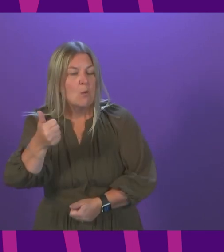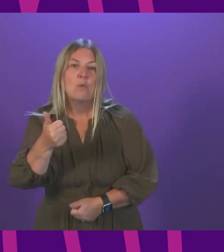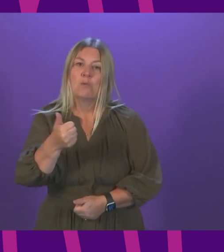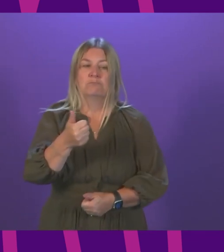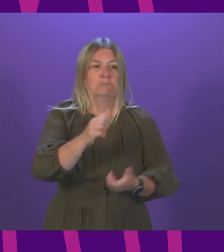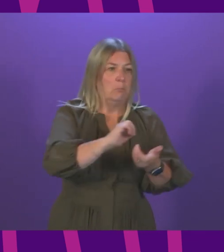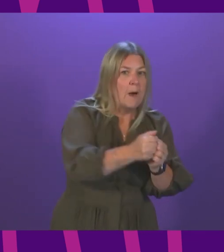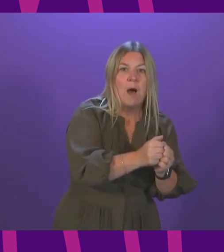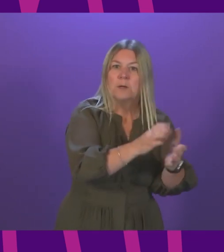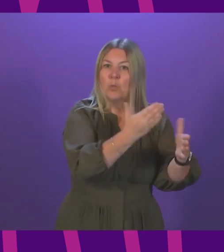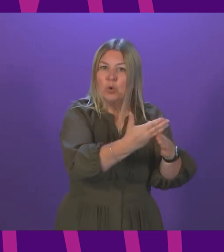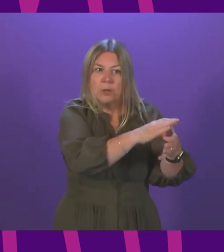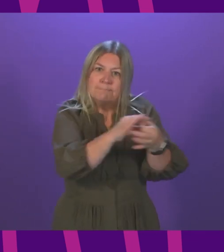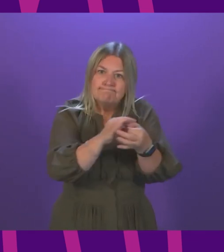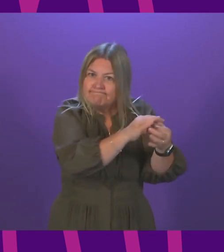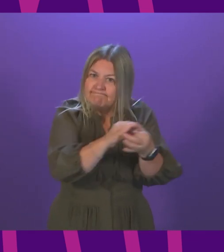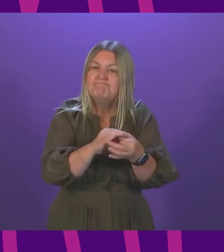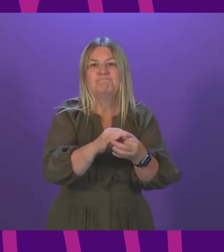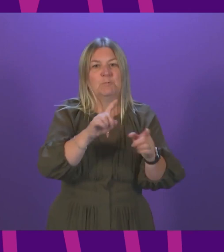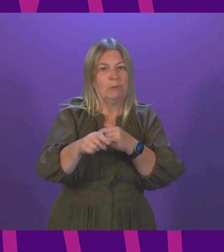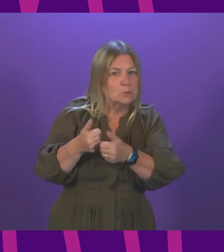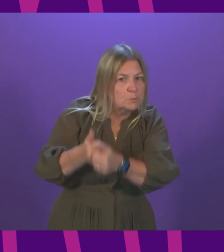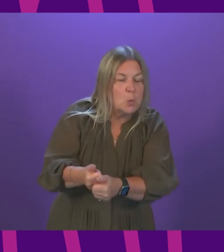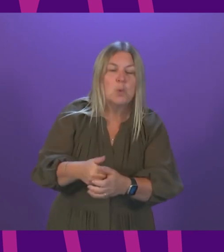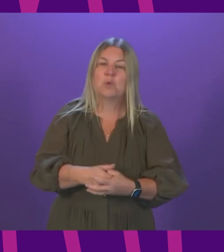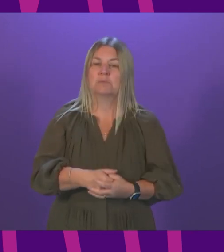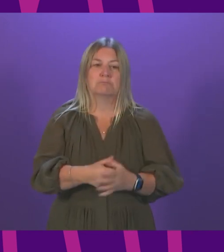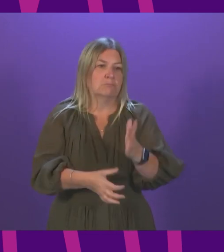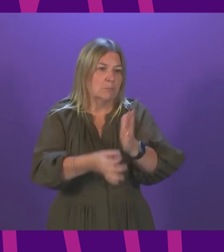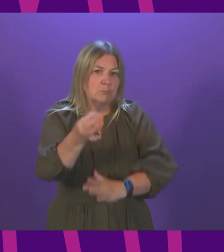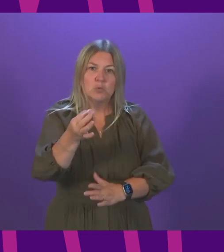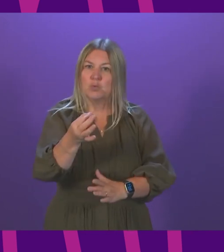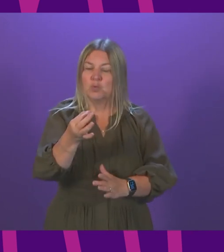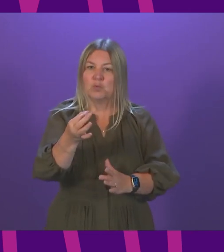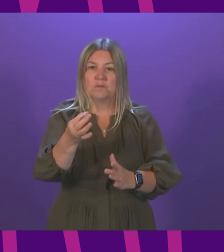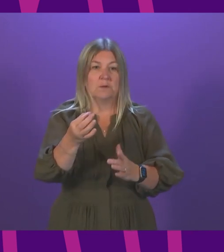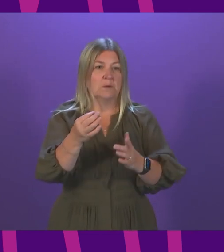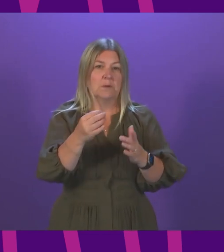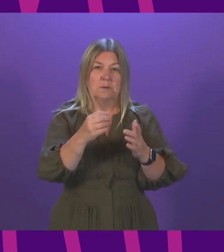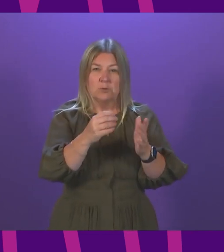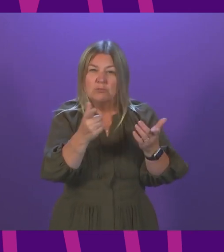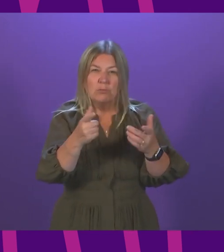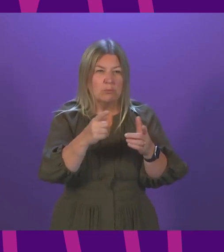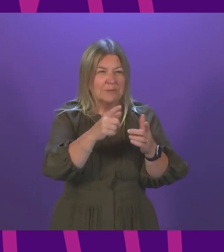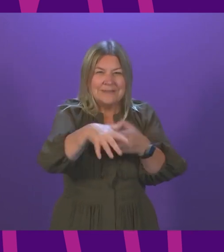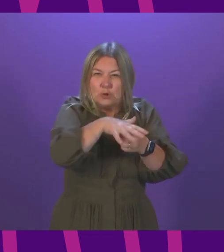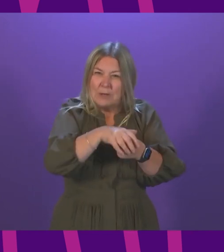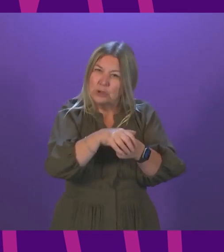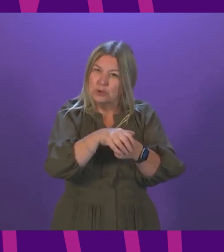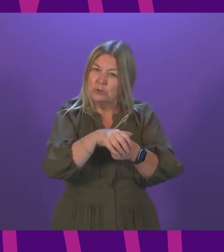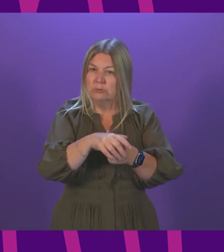partners, continued workforce enhancements and improvements to flow of cases into emergency departments.